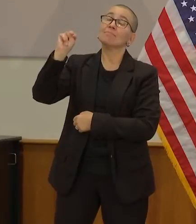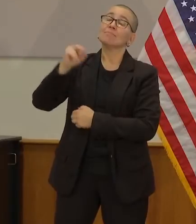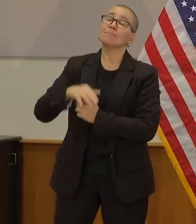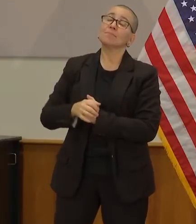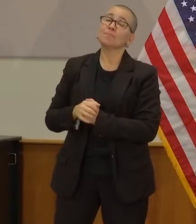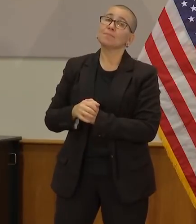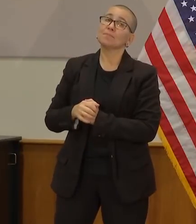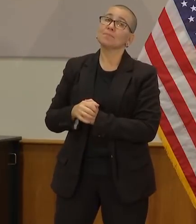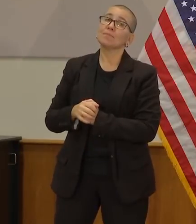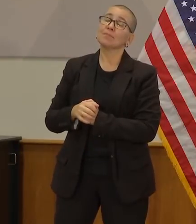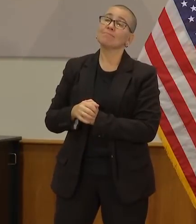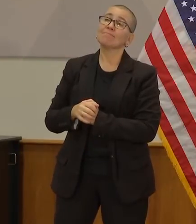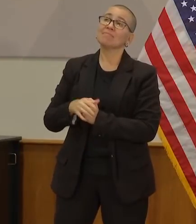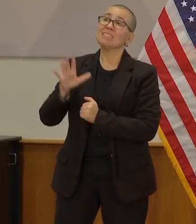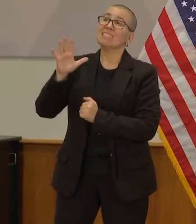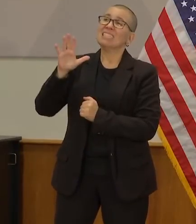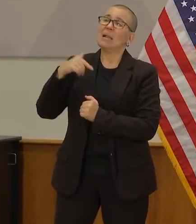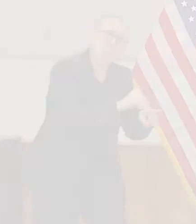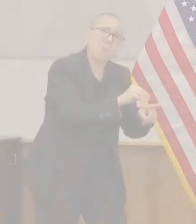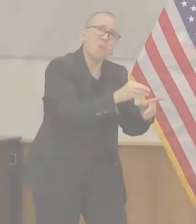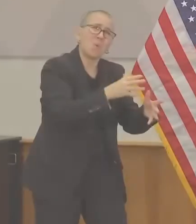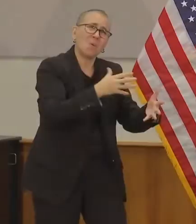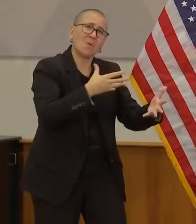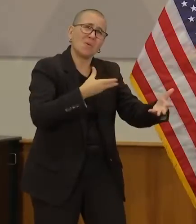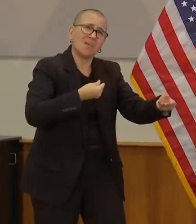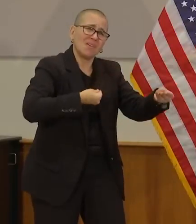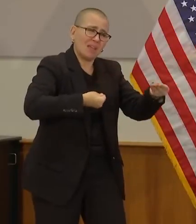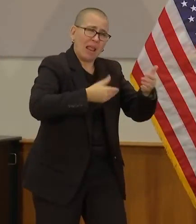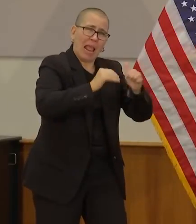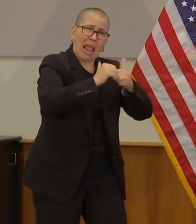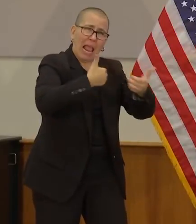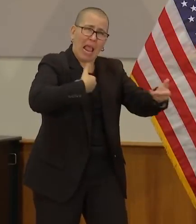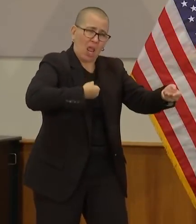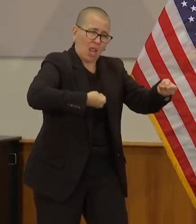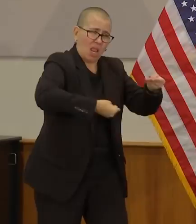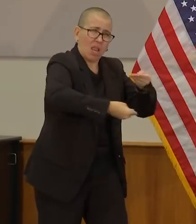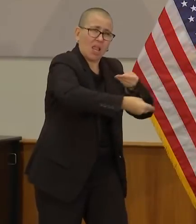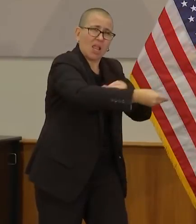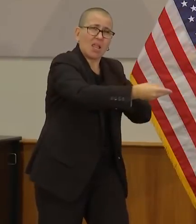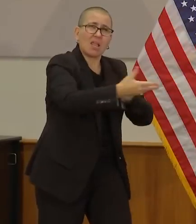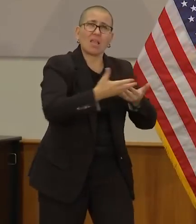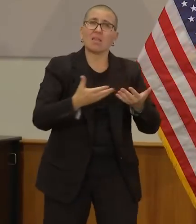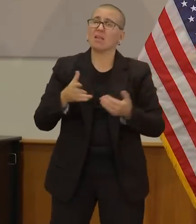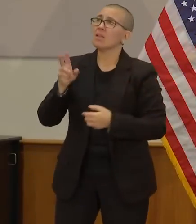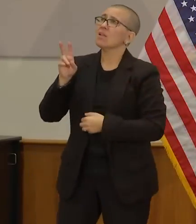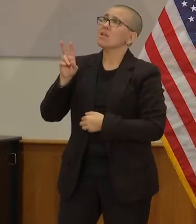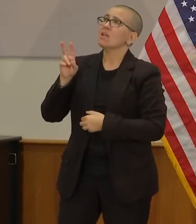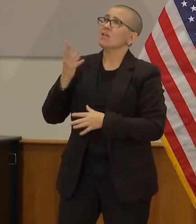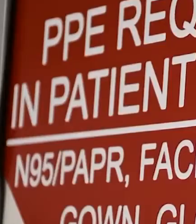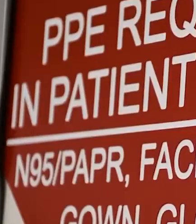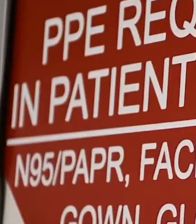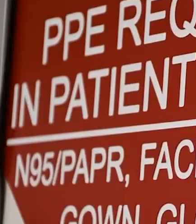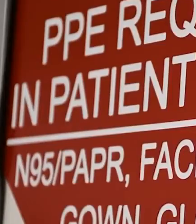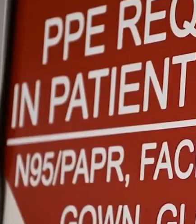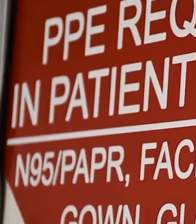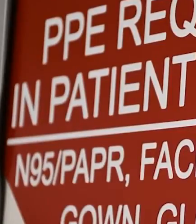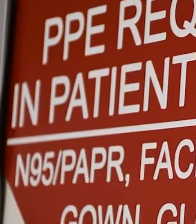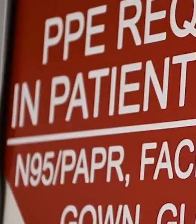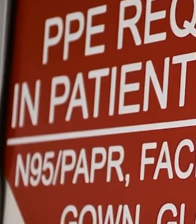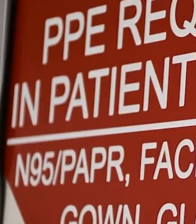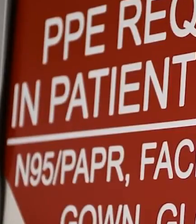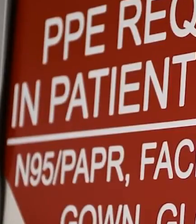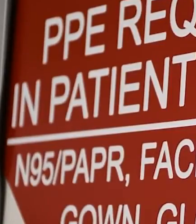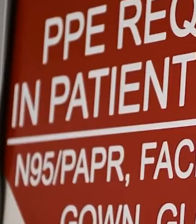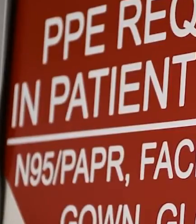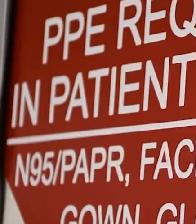scared since I fought in Korea. He is now a statistic, a death statistic. The increase